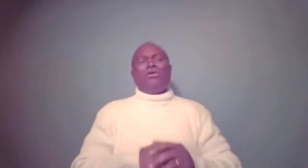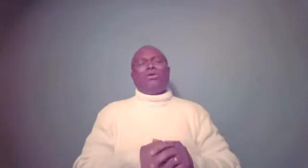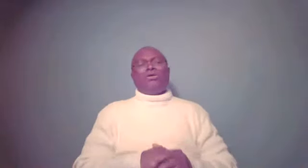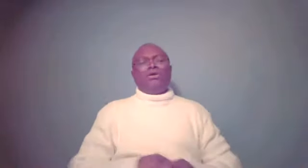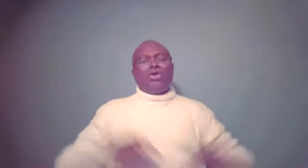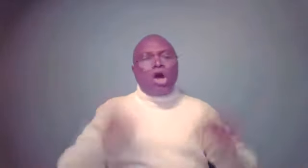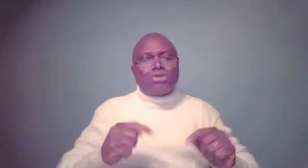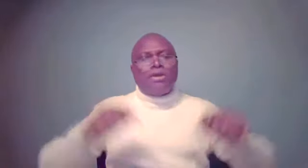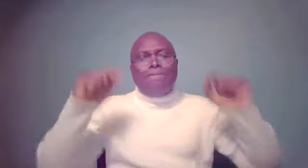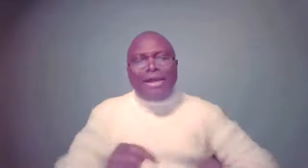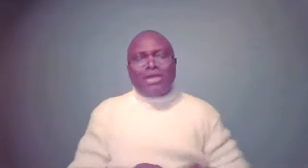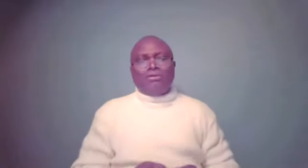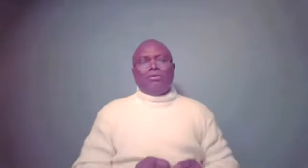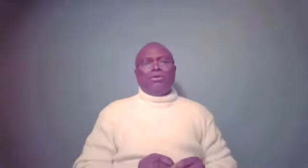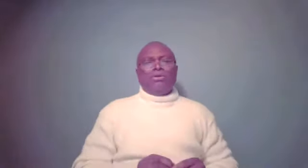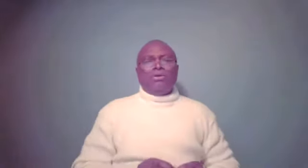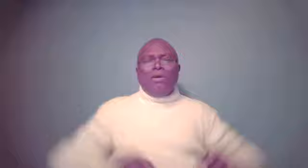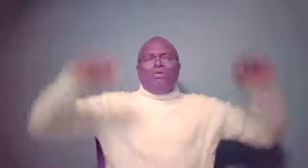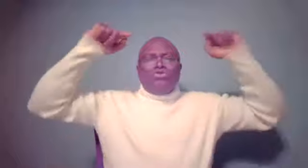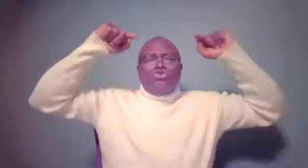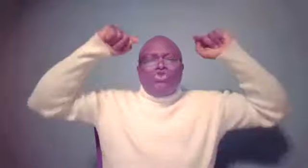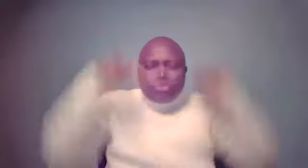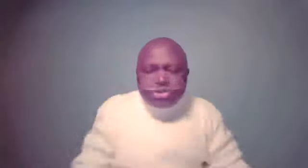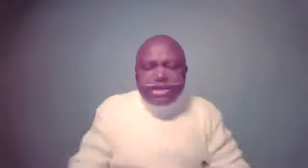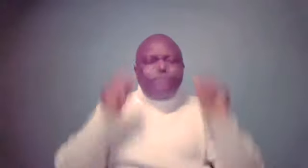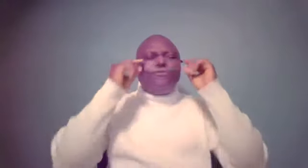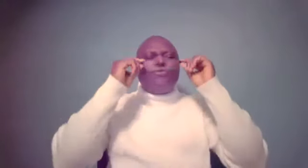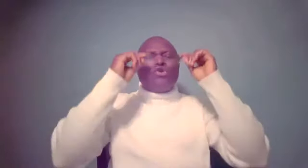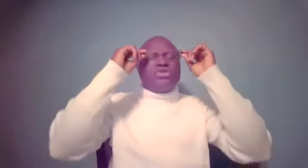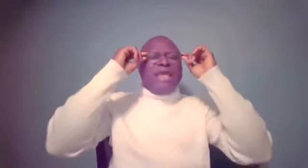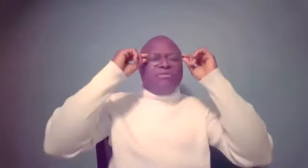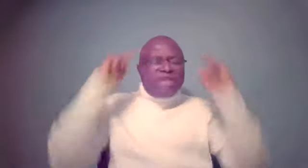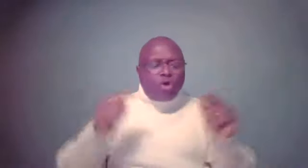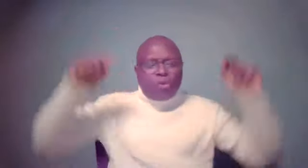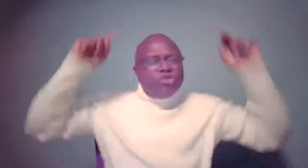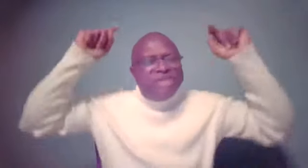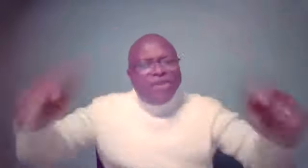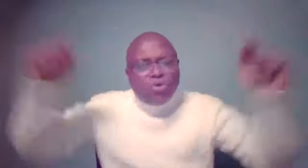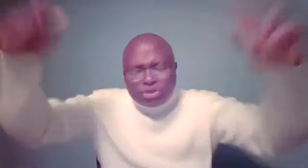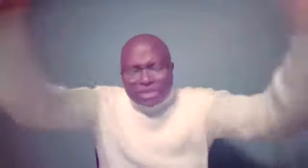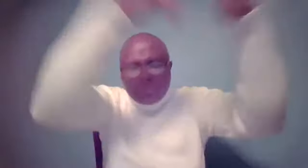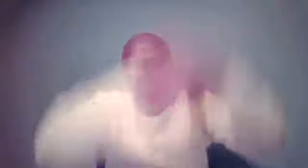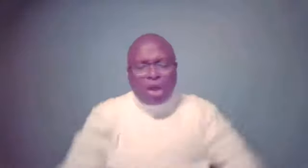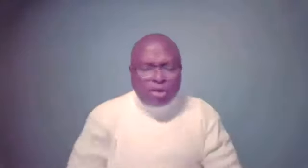laws Bethel, Jacob was negotiating with God.